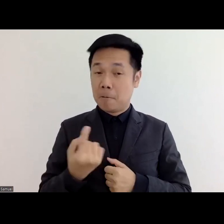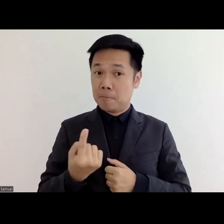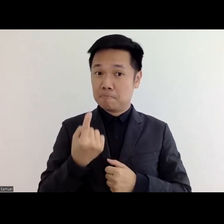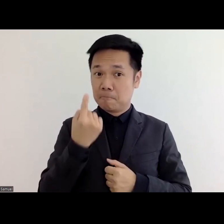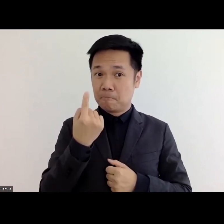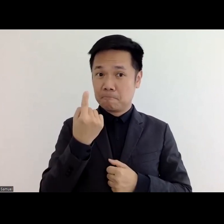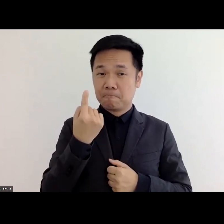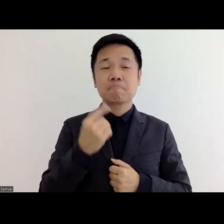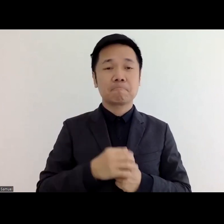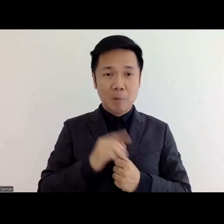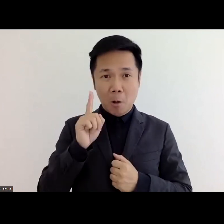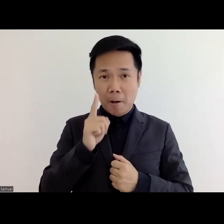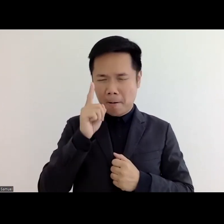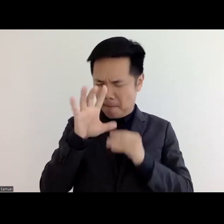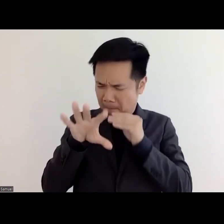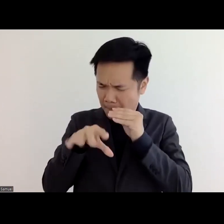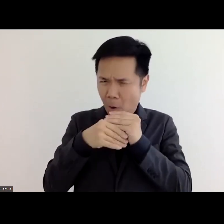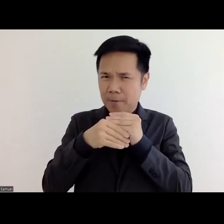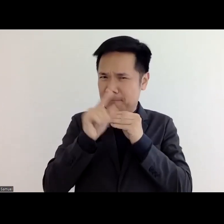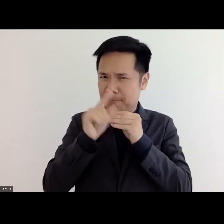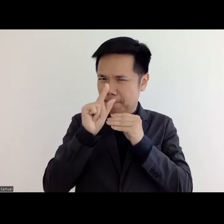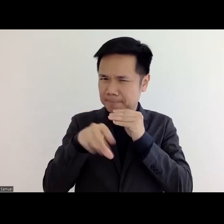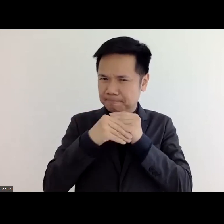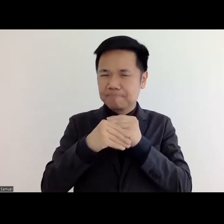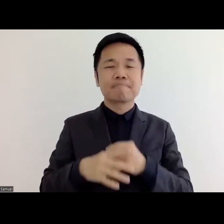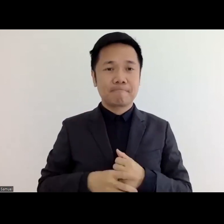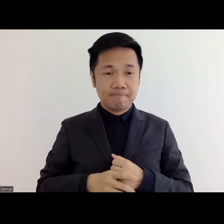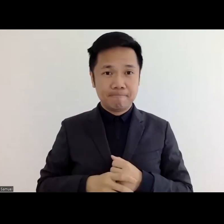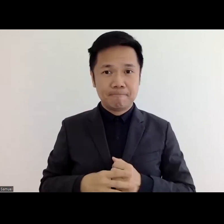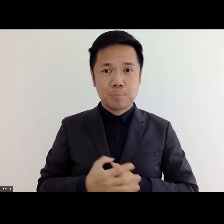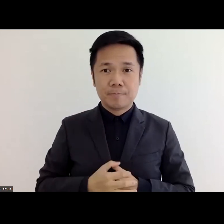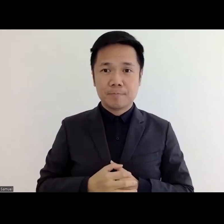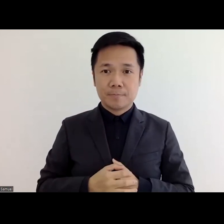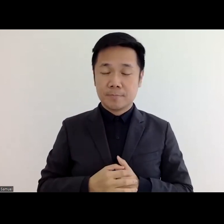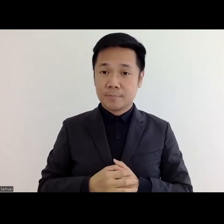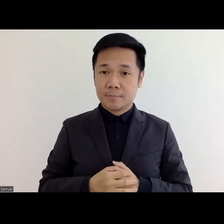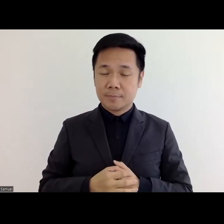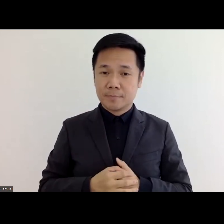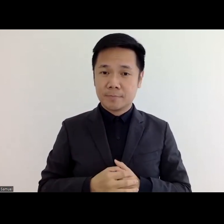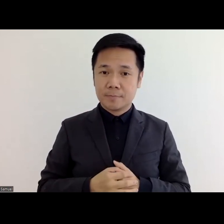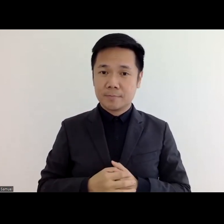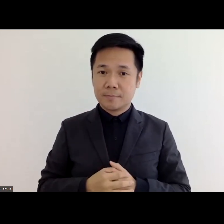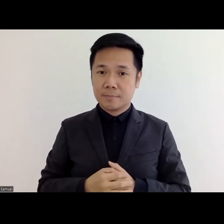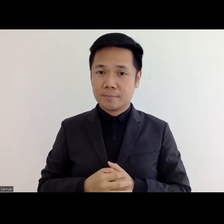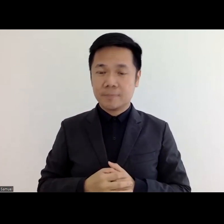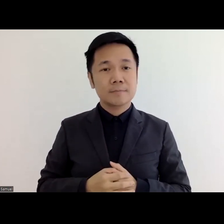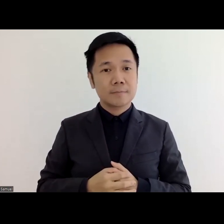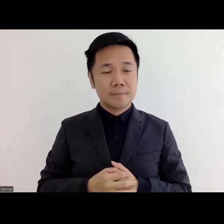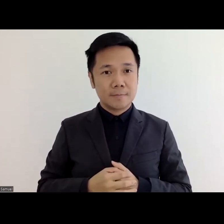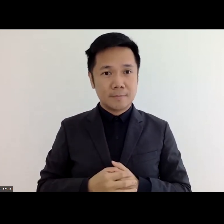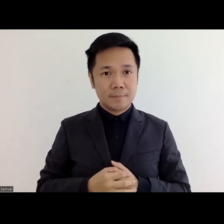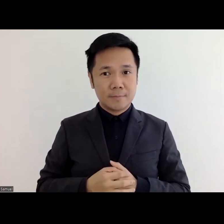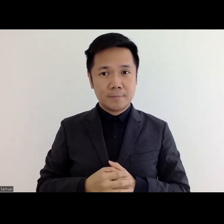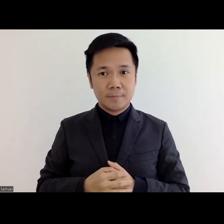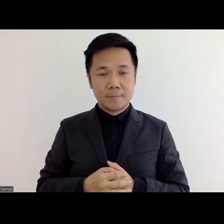uh add one thing that every if uh uh if i were uh i